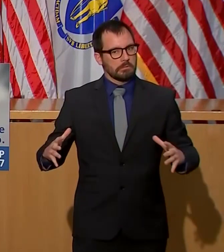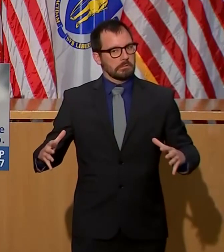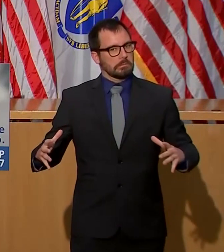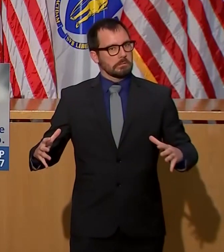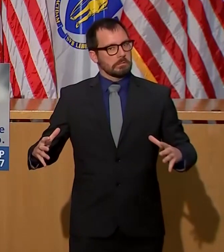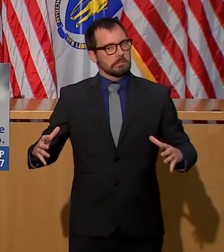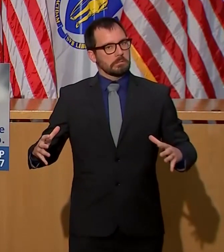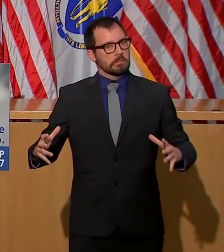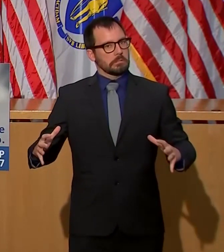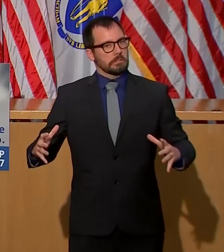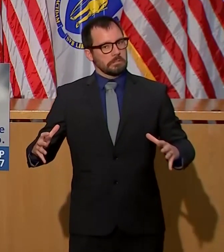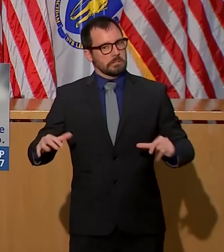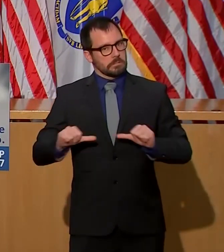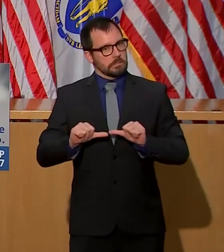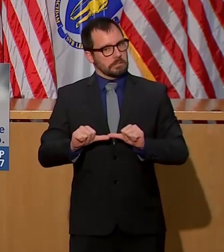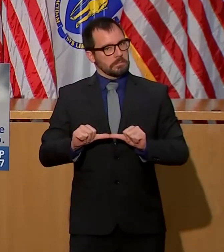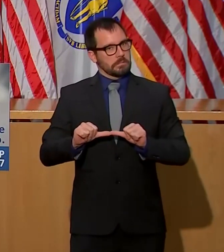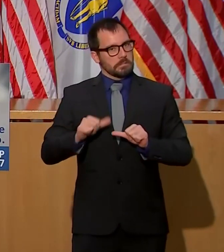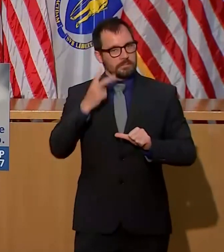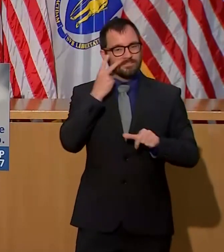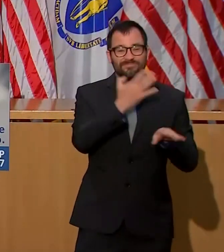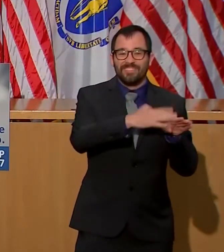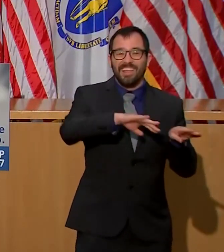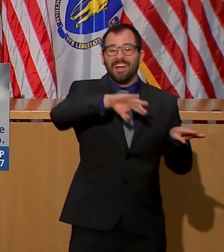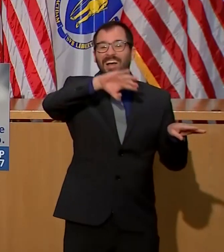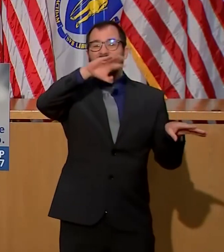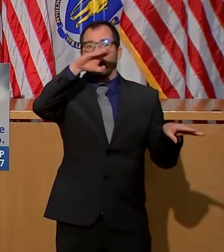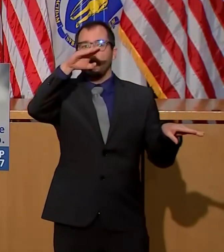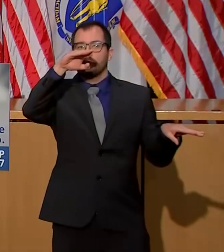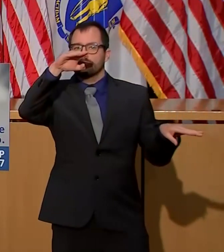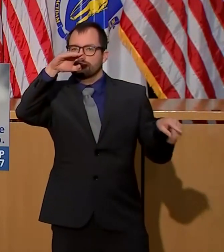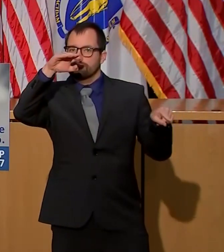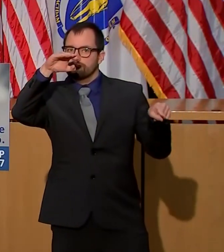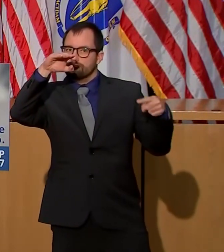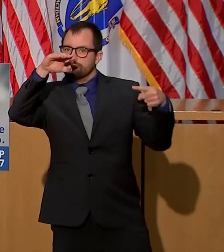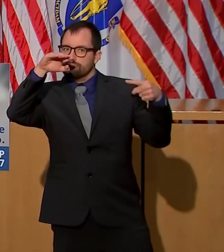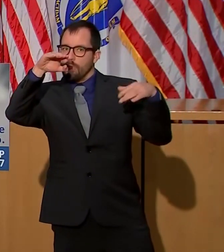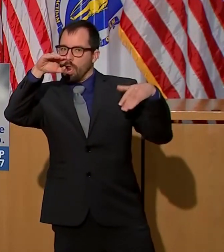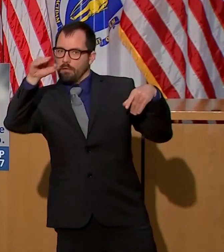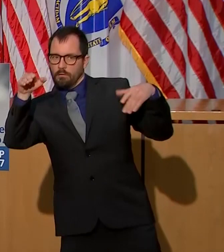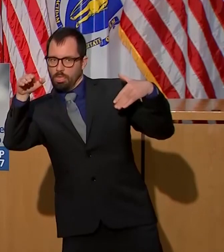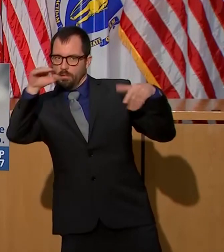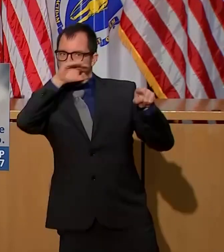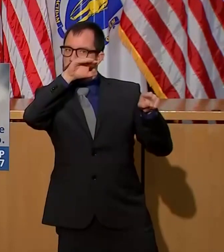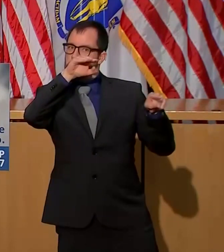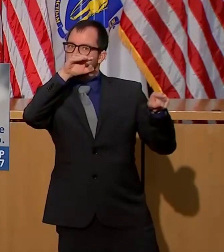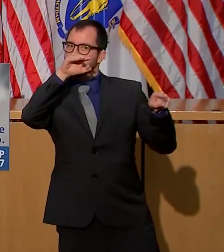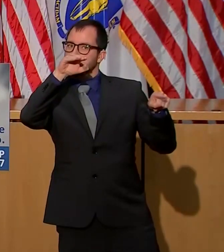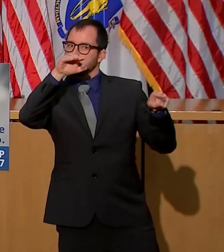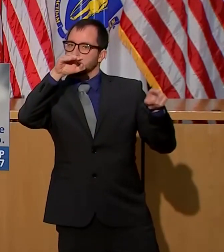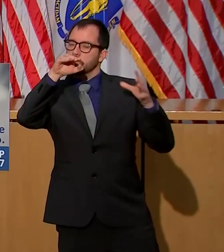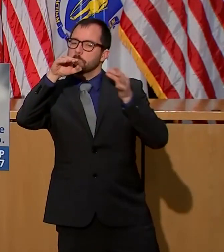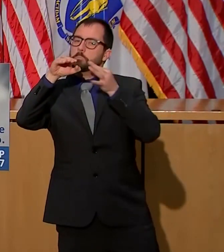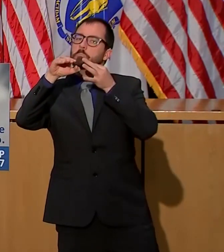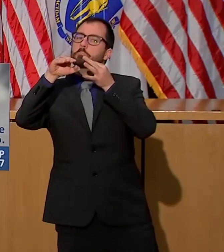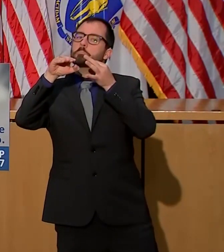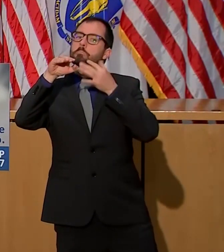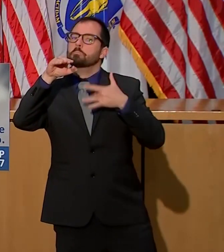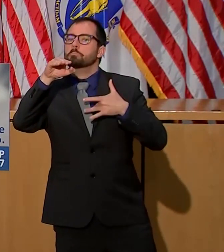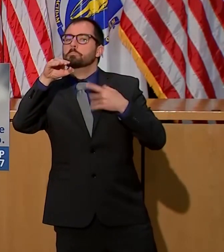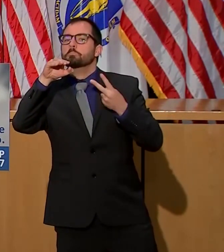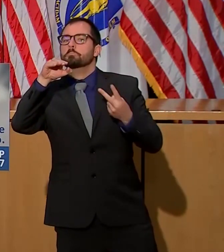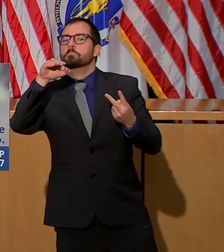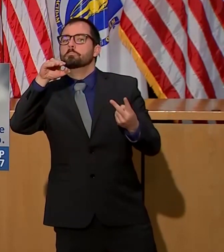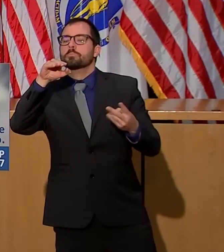hope and the expectation is it will start to fall, but it will probably fall slowly the same way it ramped up slowly. Currently,